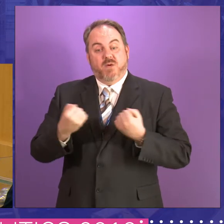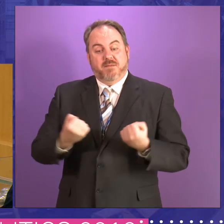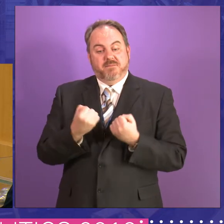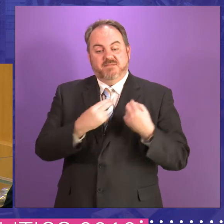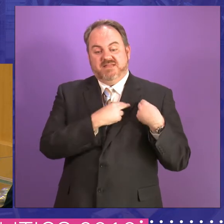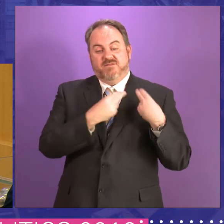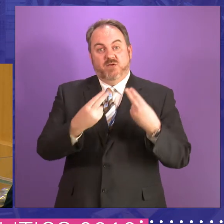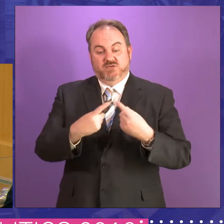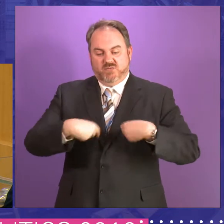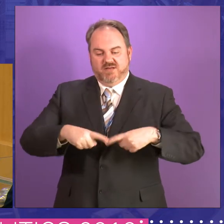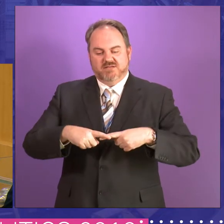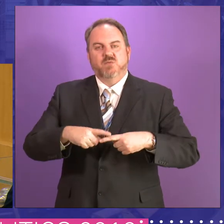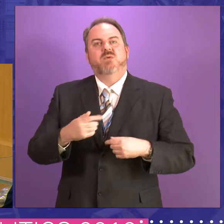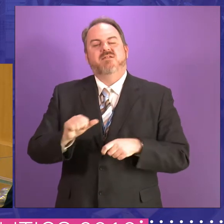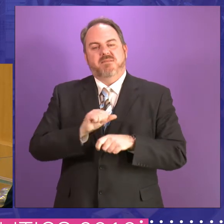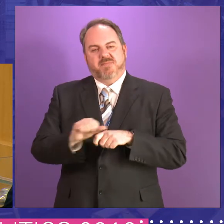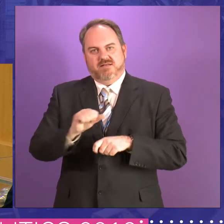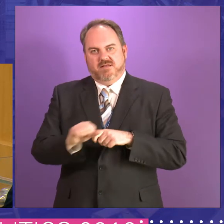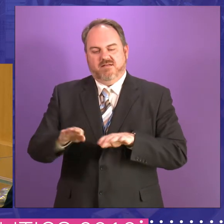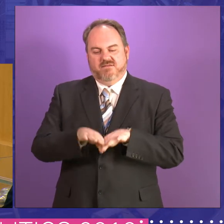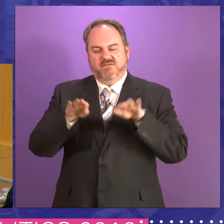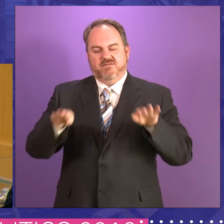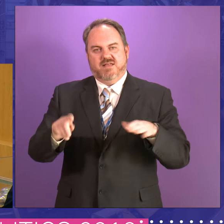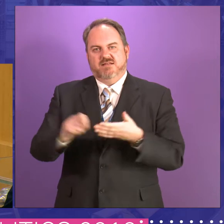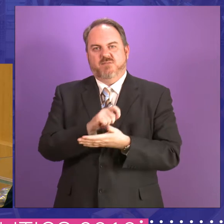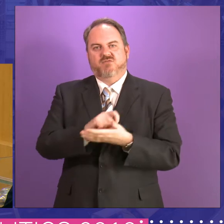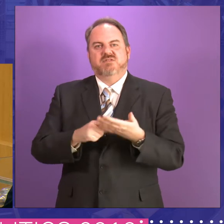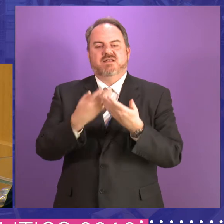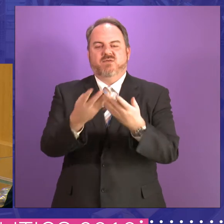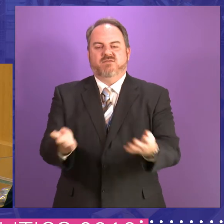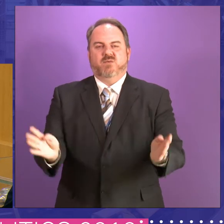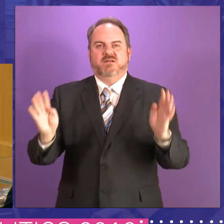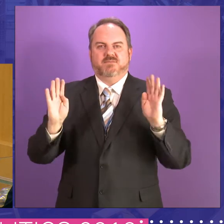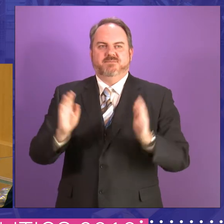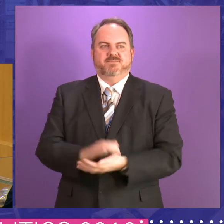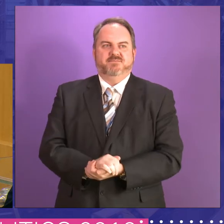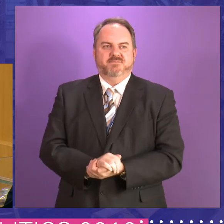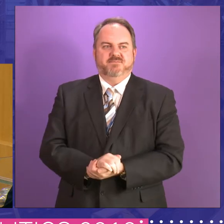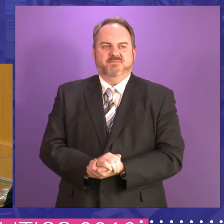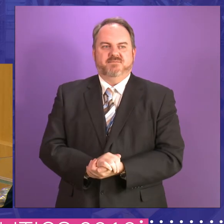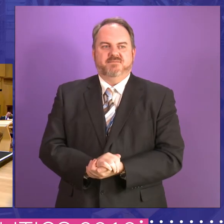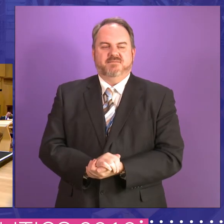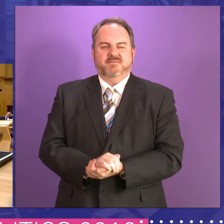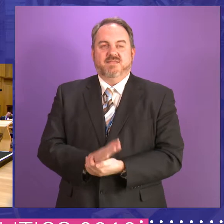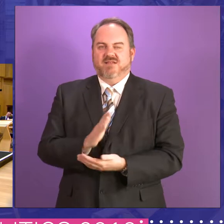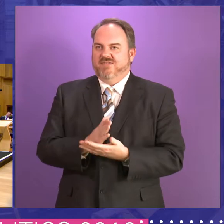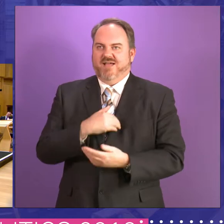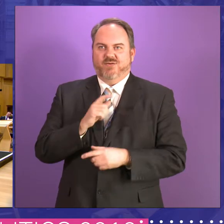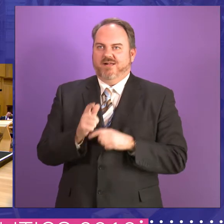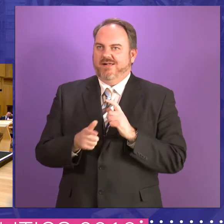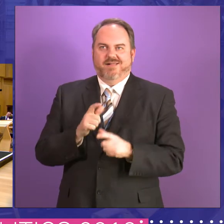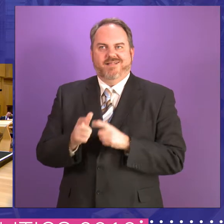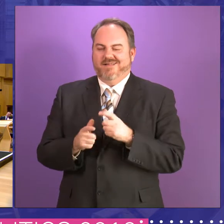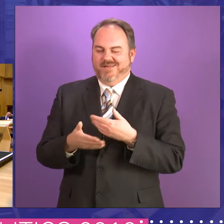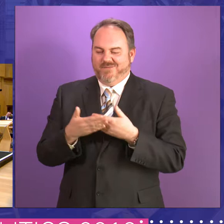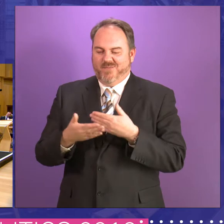people would be involved, um, at their very local levels in decision making. Um, I could go on and on about that.